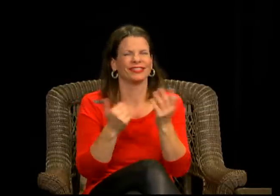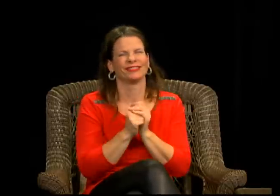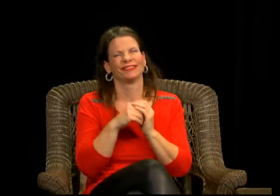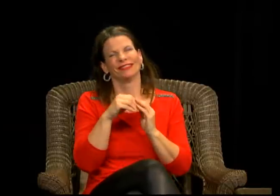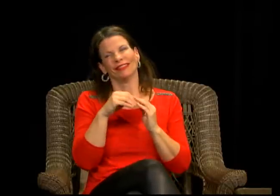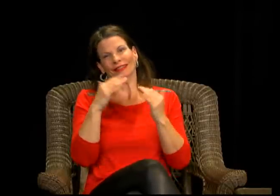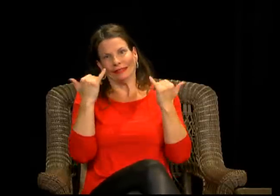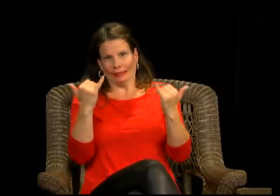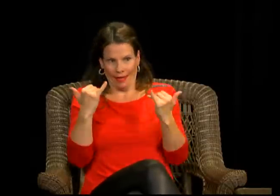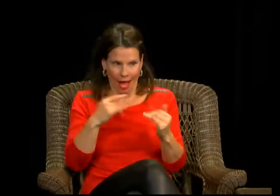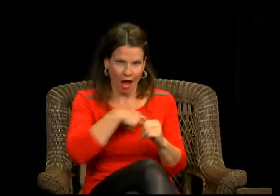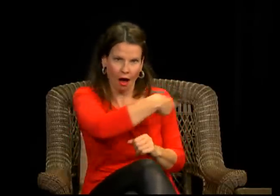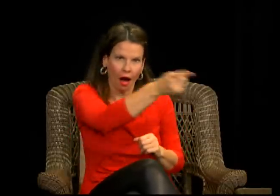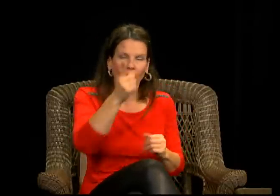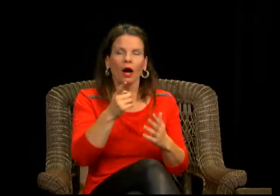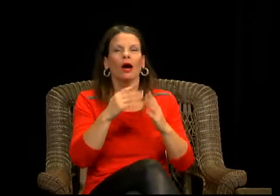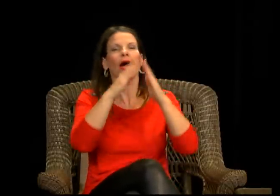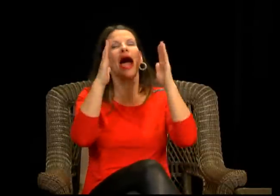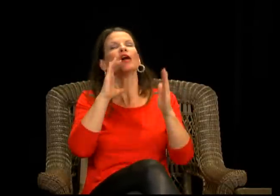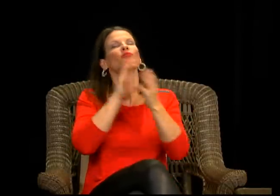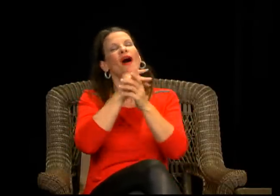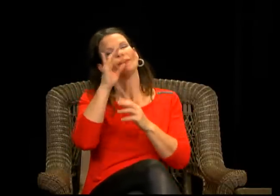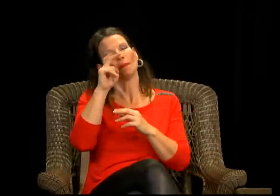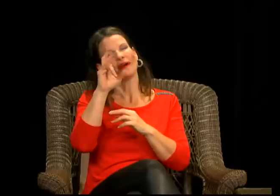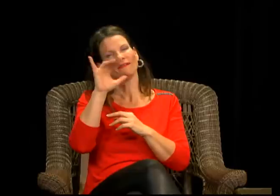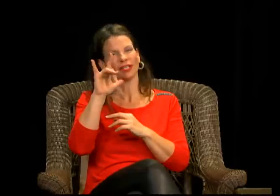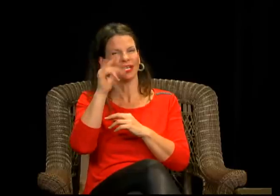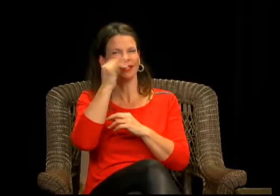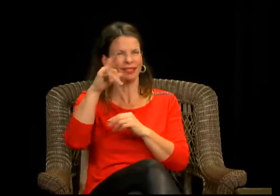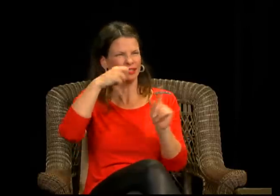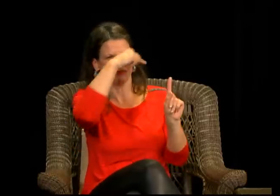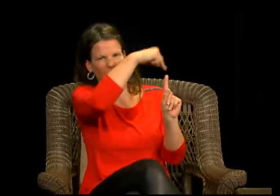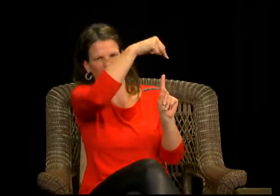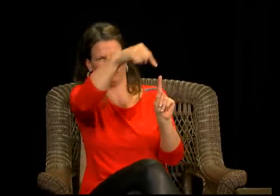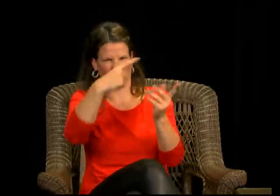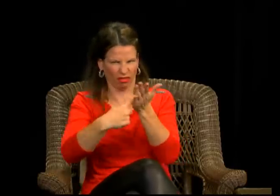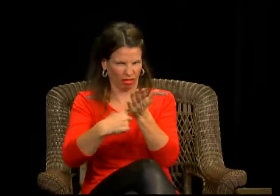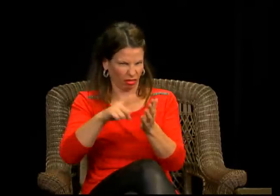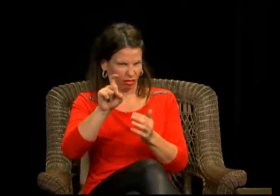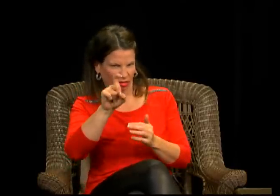and he was dealing with uh financial issues within the marriage so